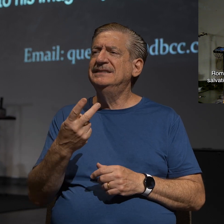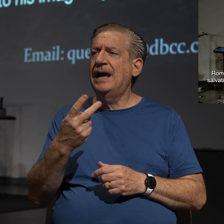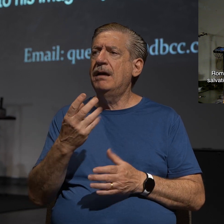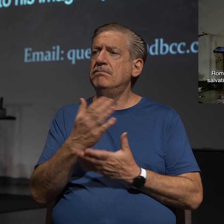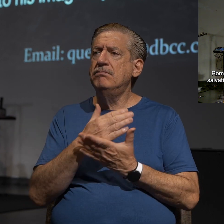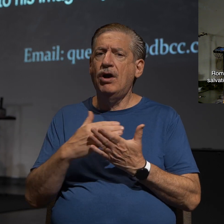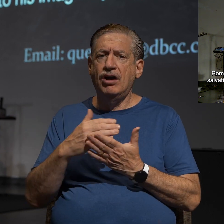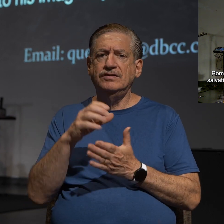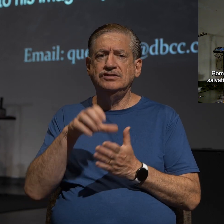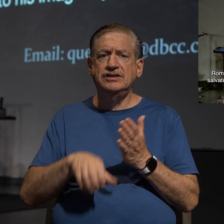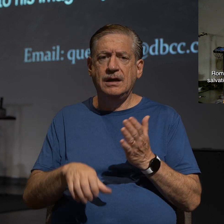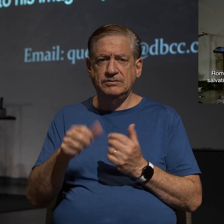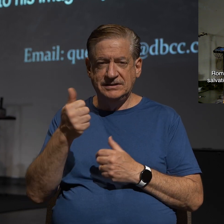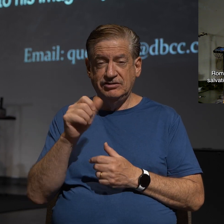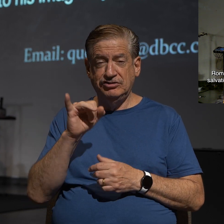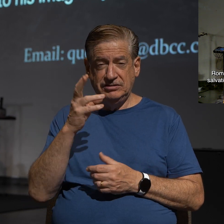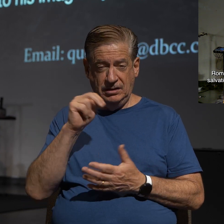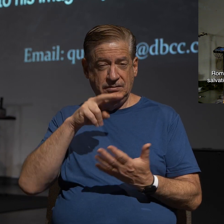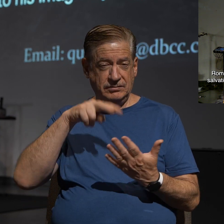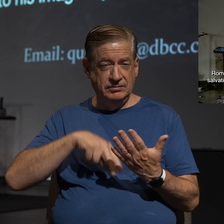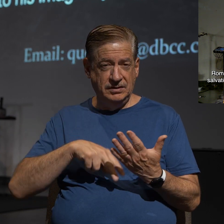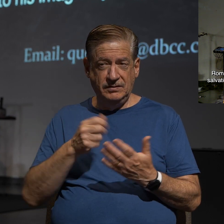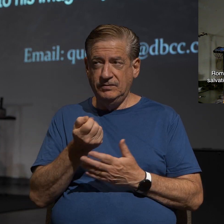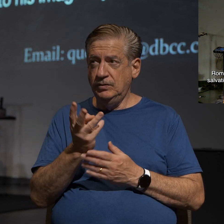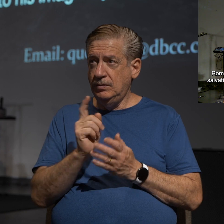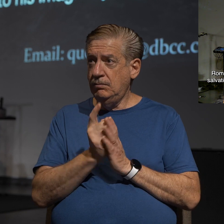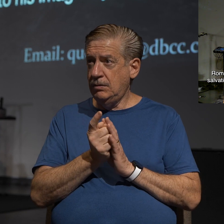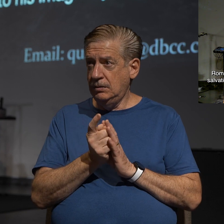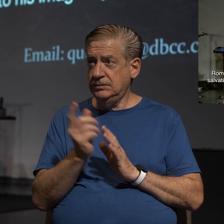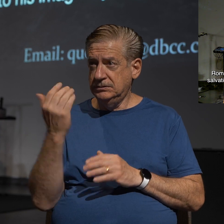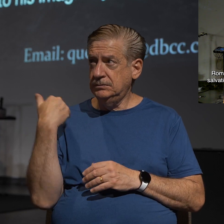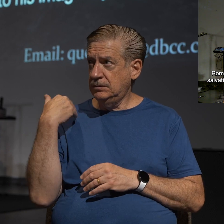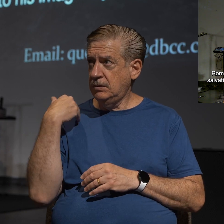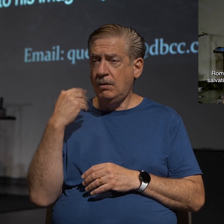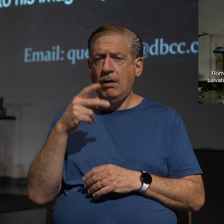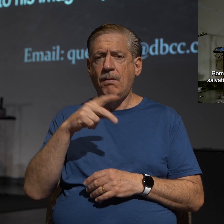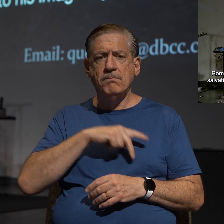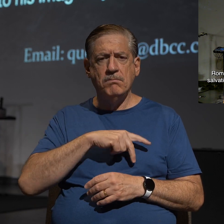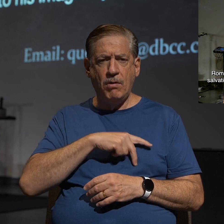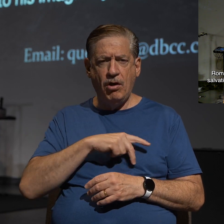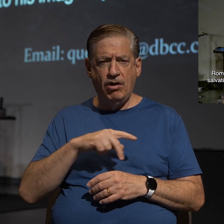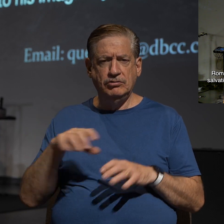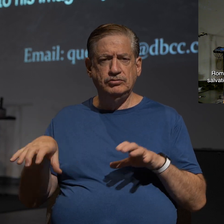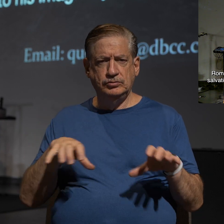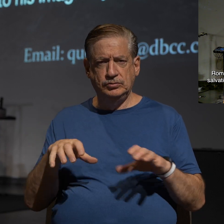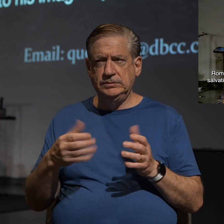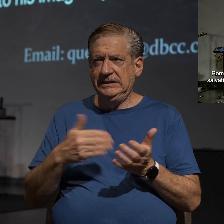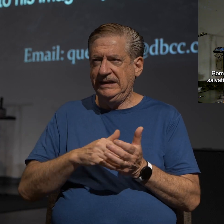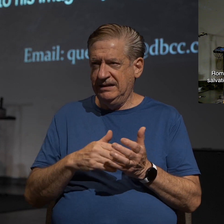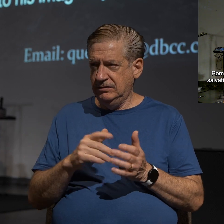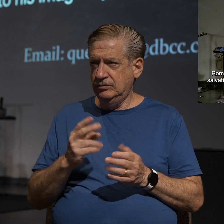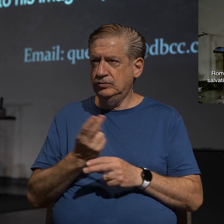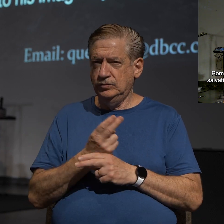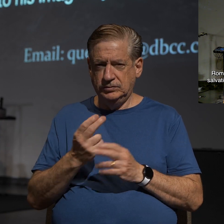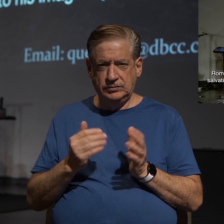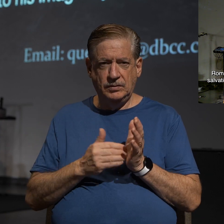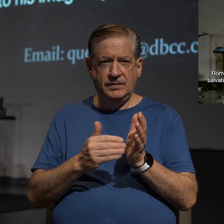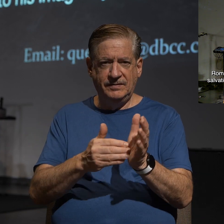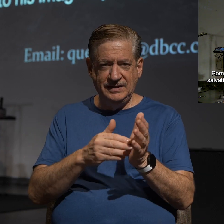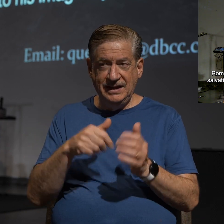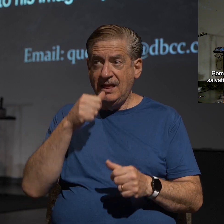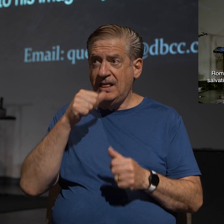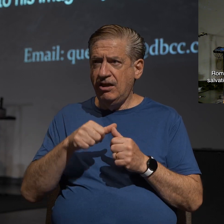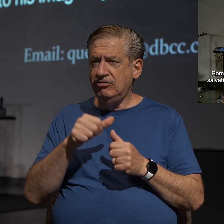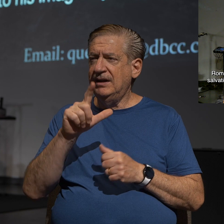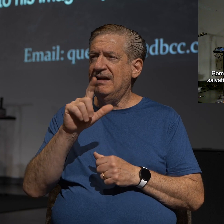read for us just a few moments ago. And Paul is going to reintroduce something that he has used quite often in this letter, a